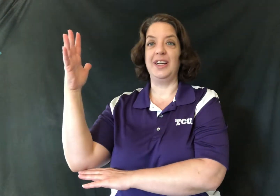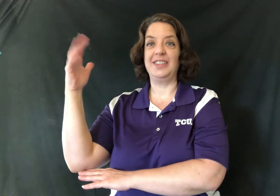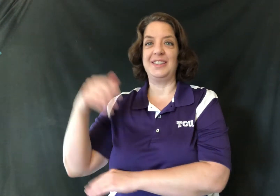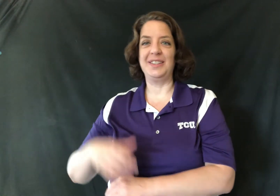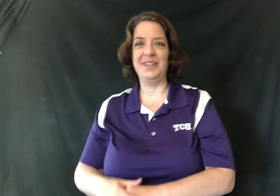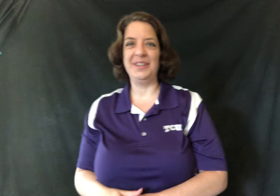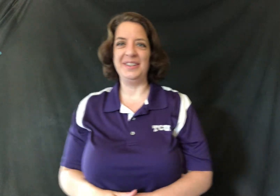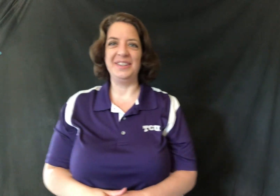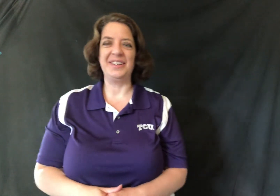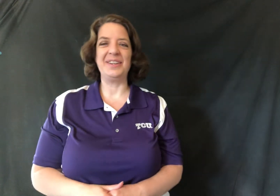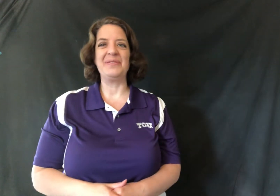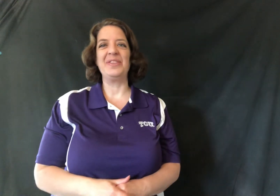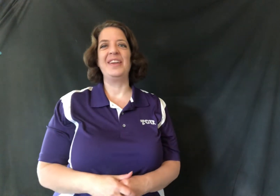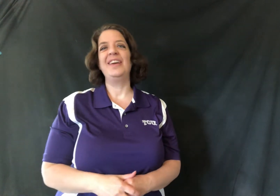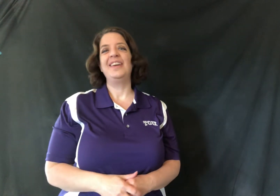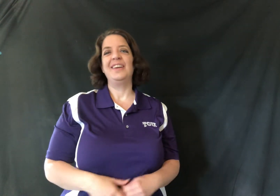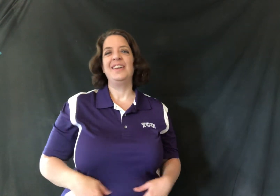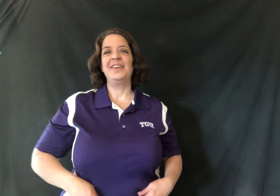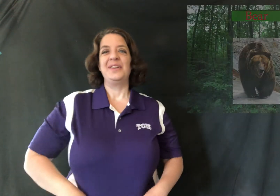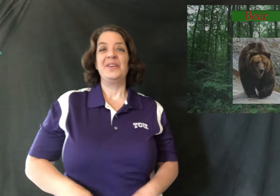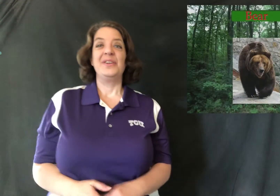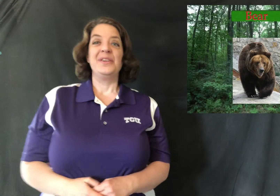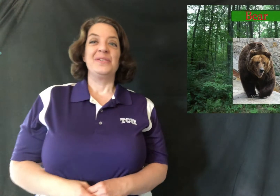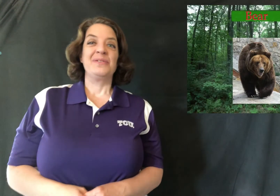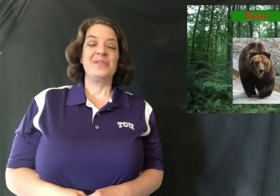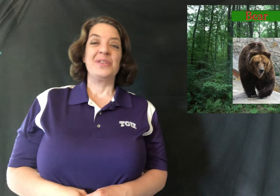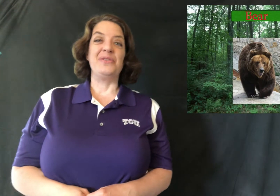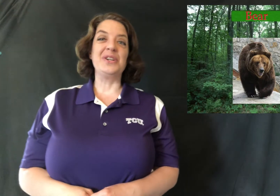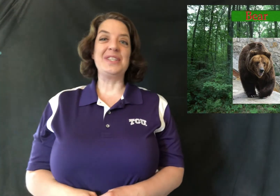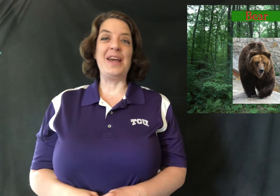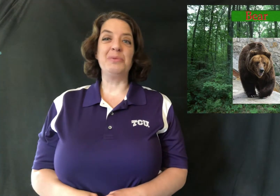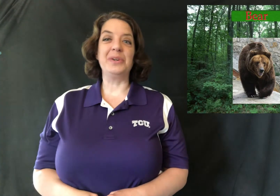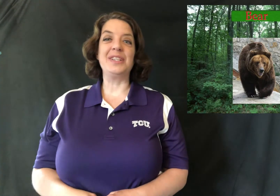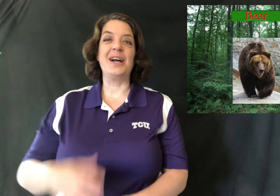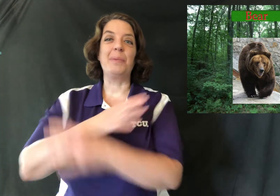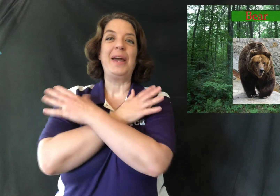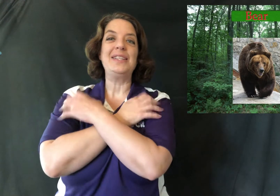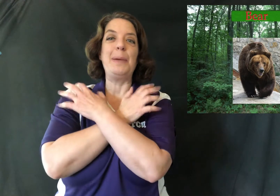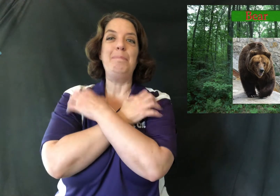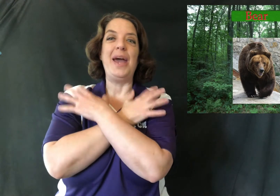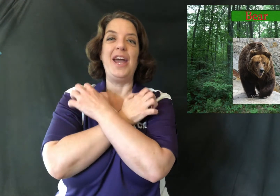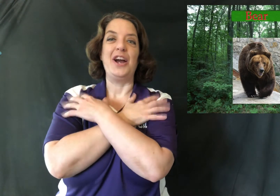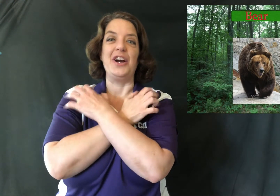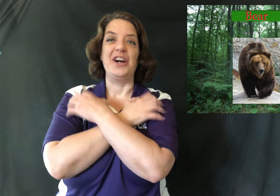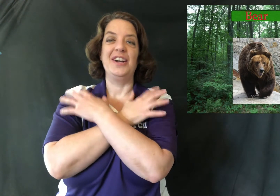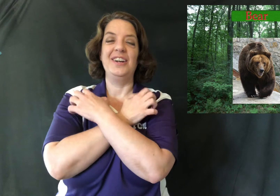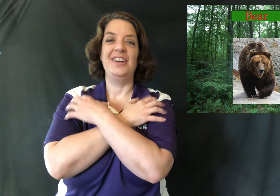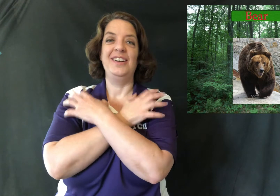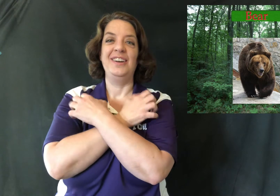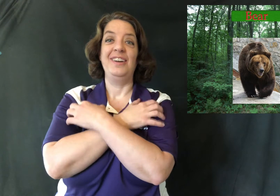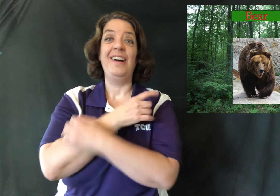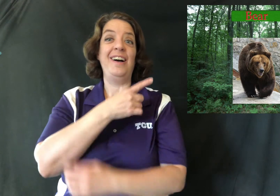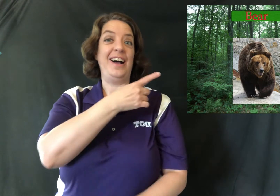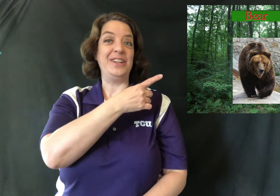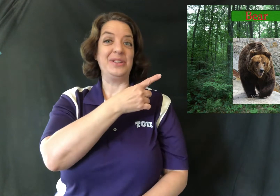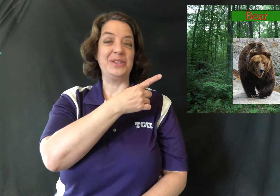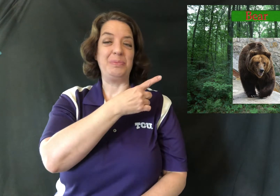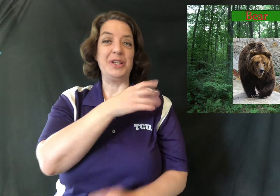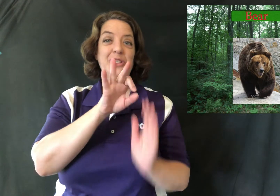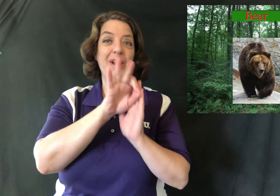the first animal we're going to talk about is a bear I took this picture at